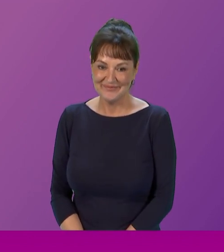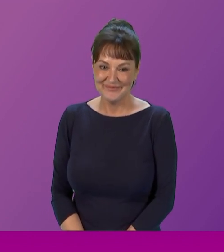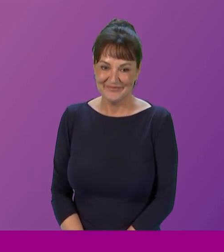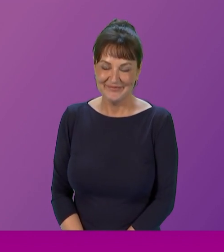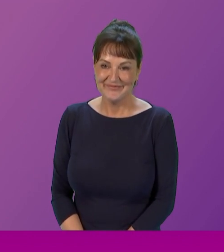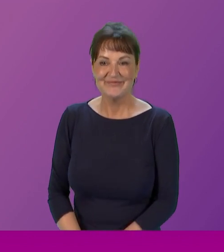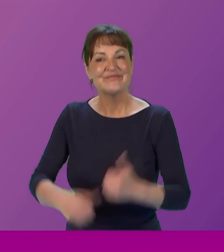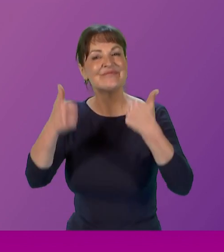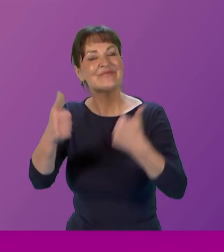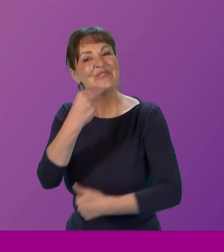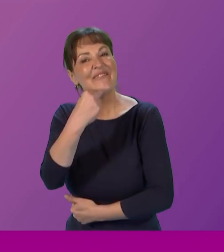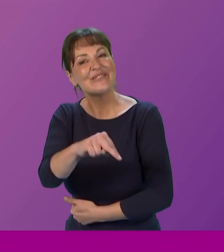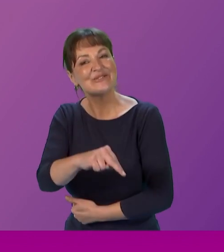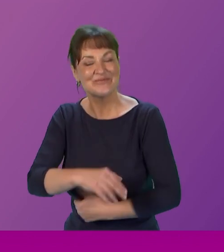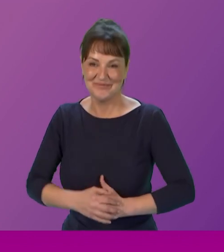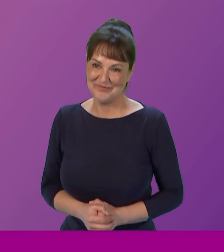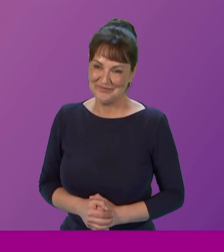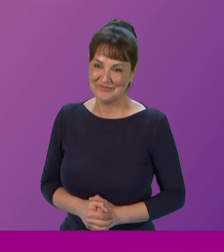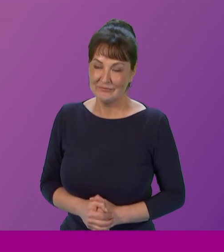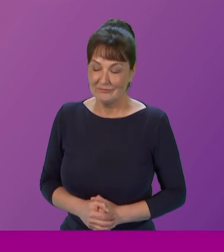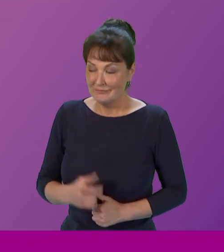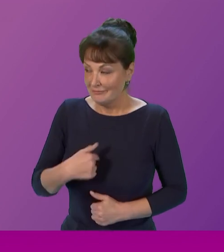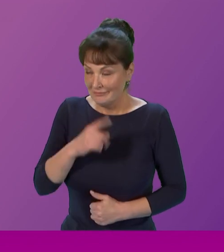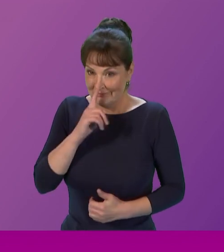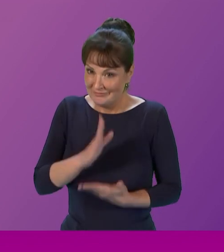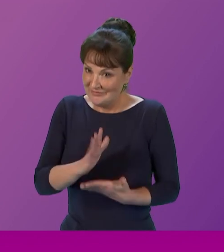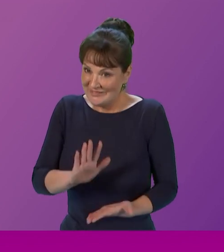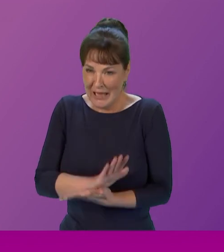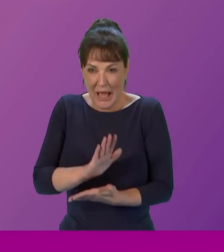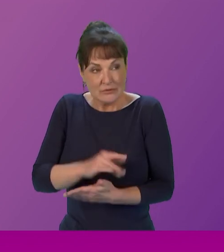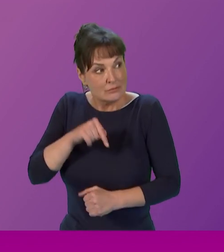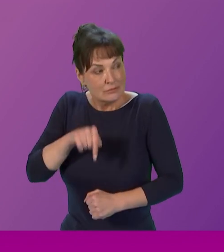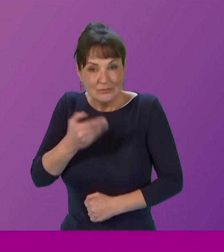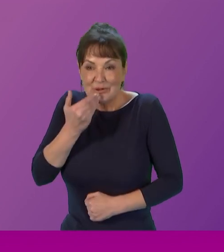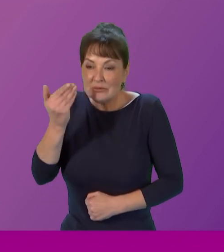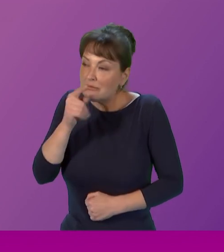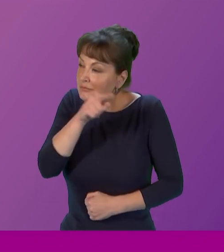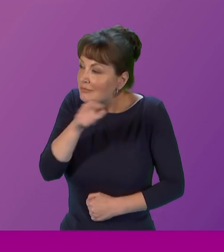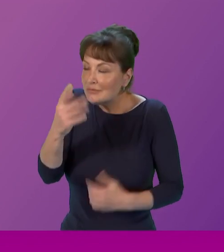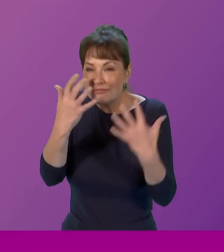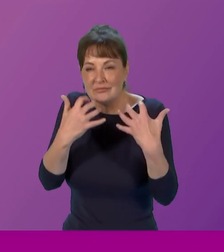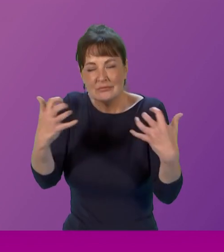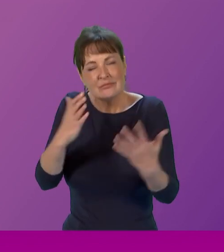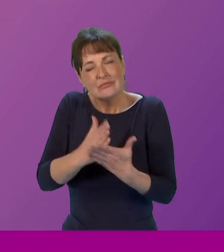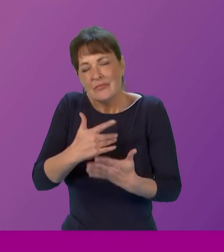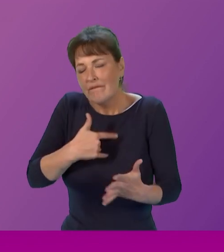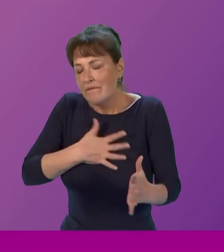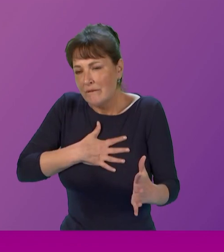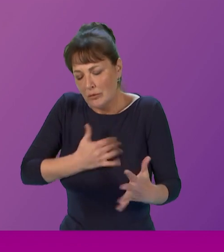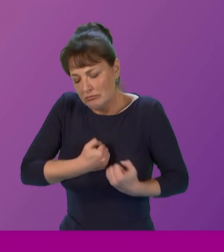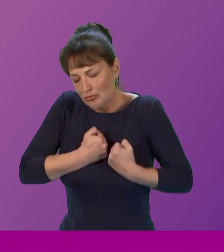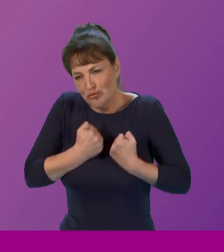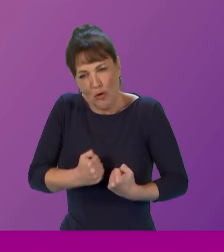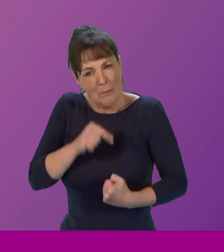good afternoon everyone I'm absolutely delighted to be speaking to all of you about something that I'm very passionate about